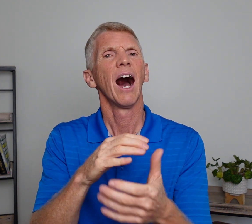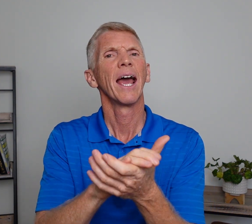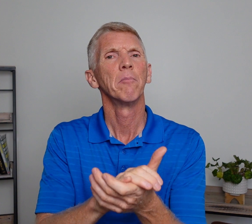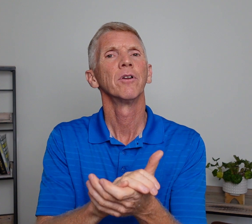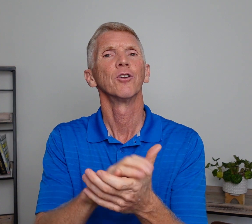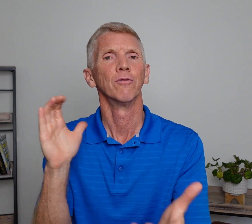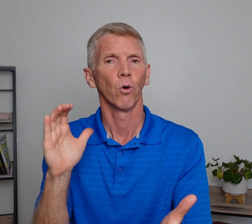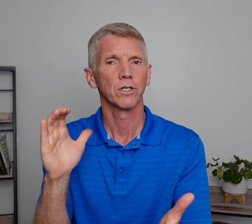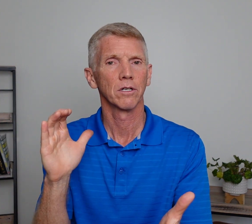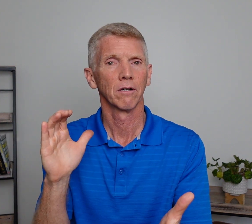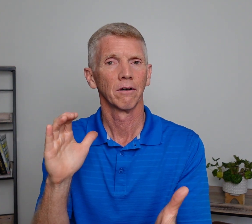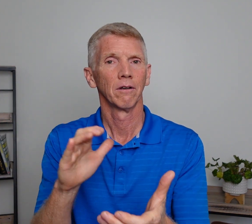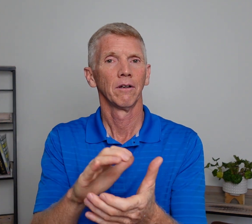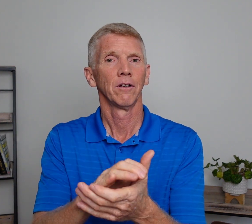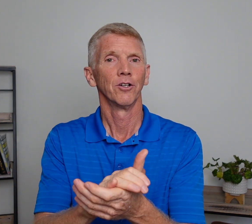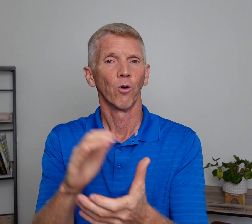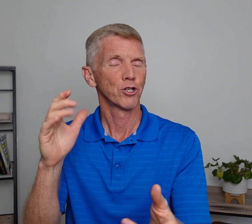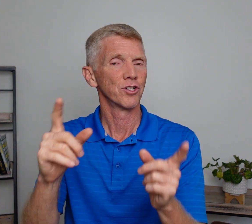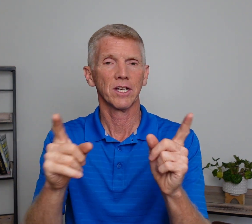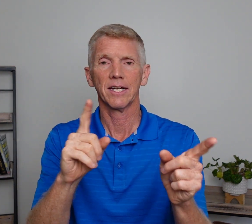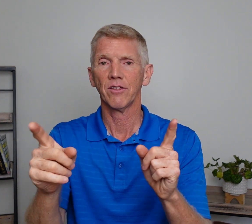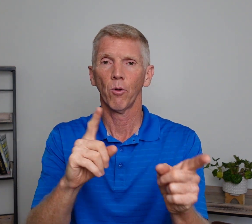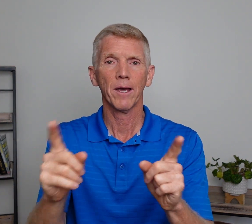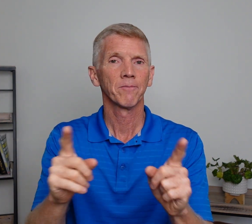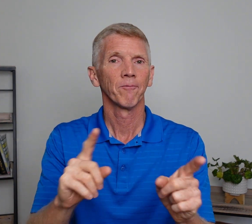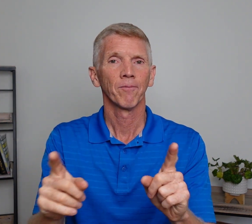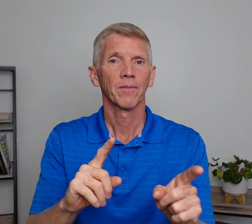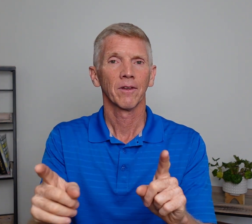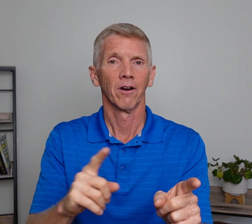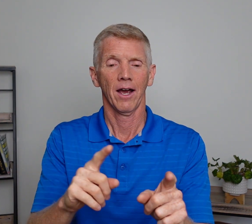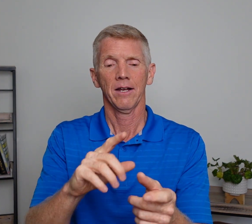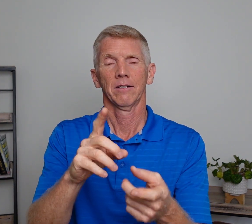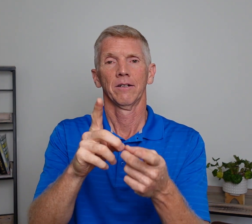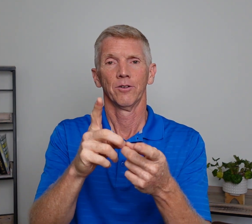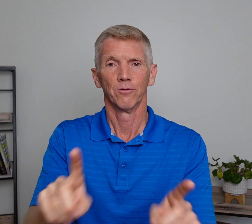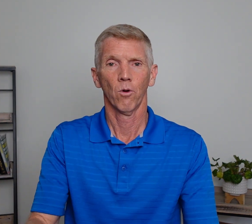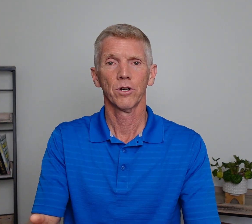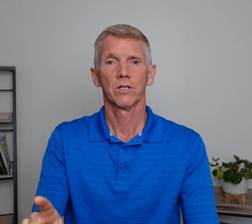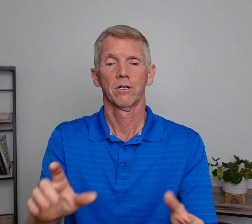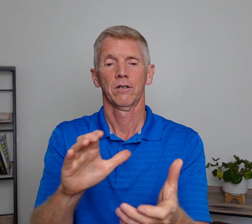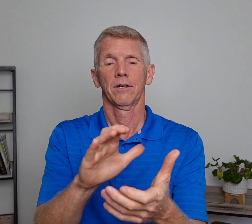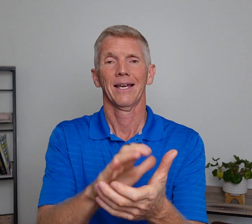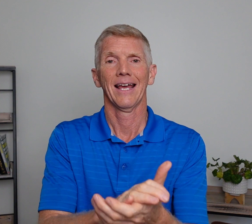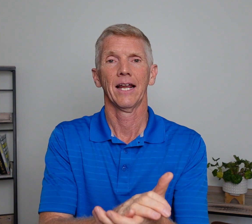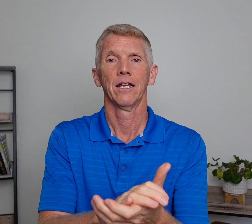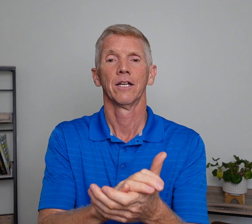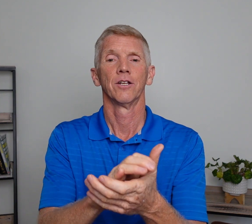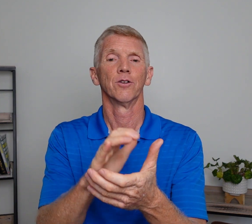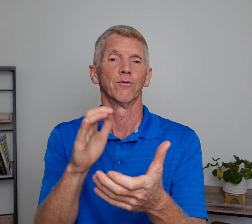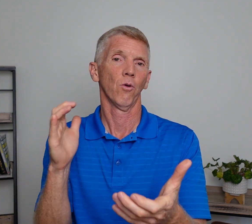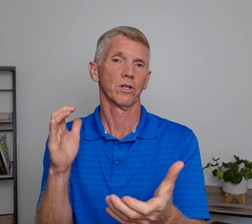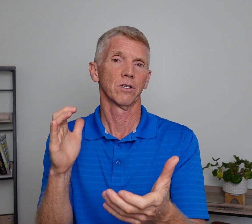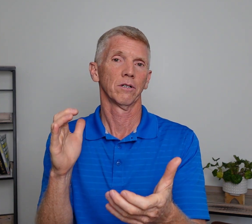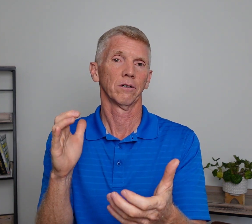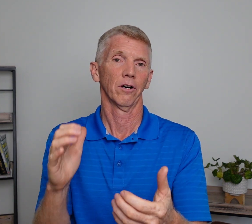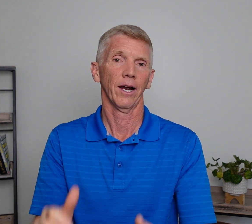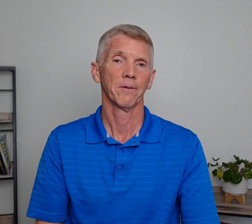I am divorced. Divorced. You'll see it either way. All right? Divorced and divorced. All right?